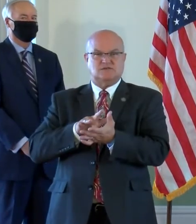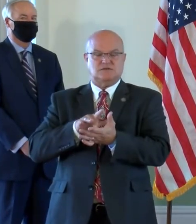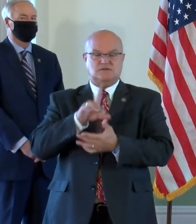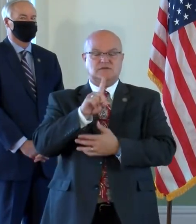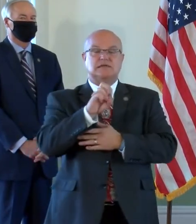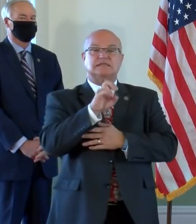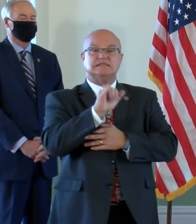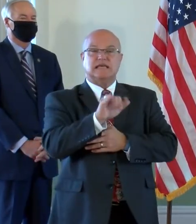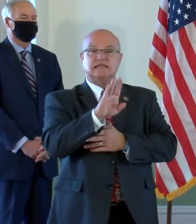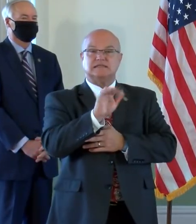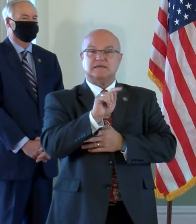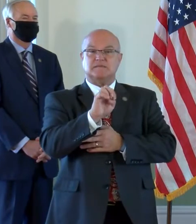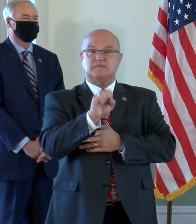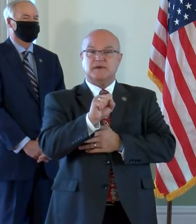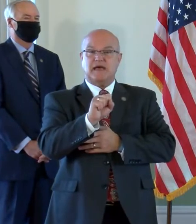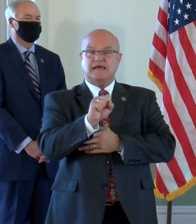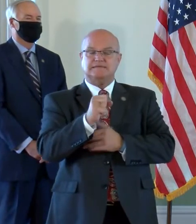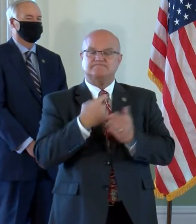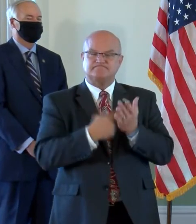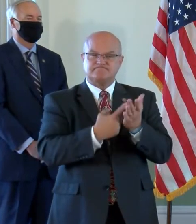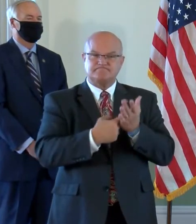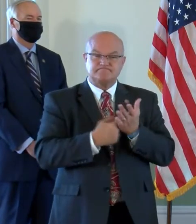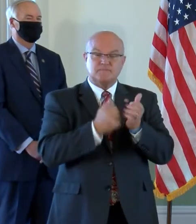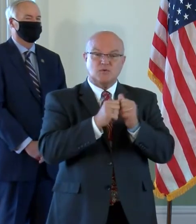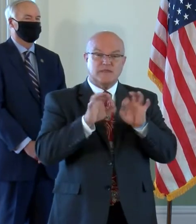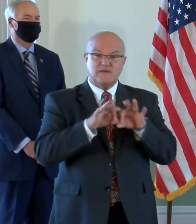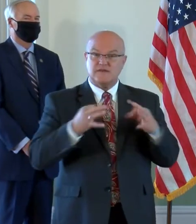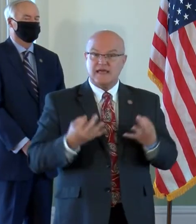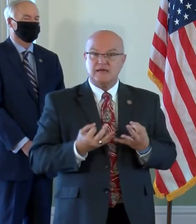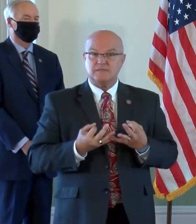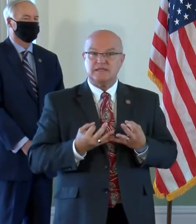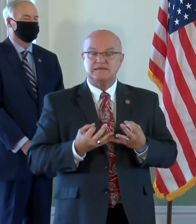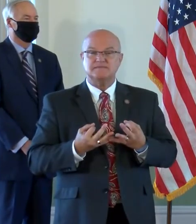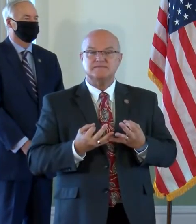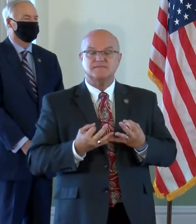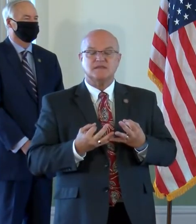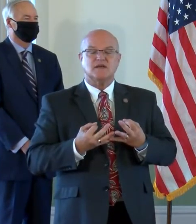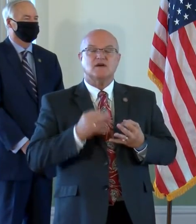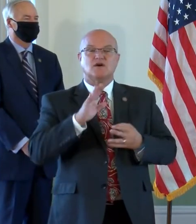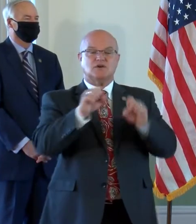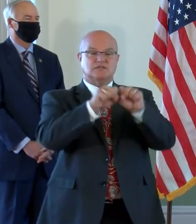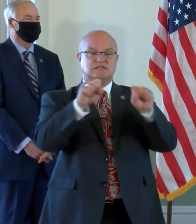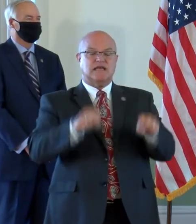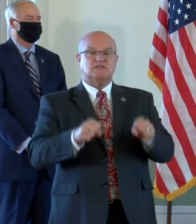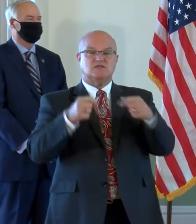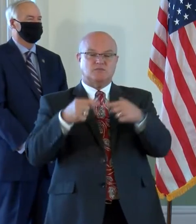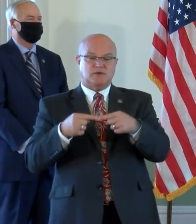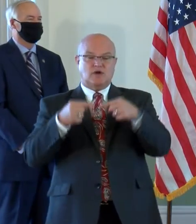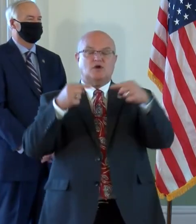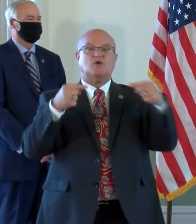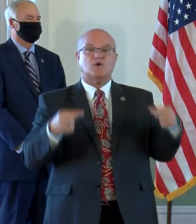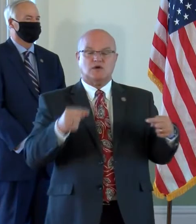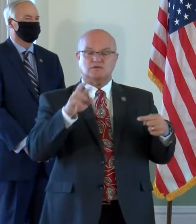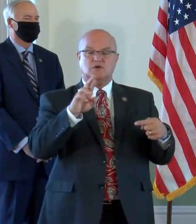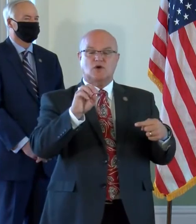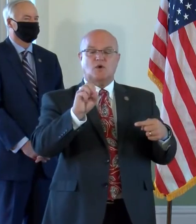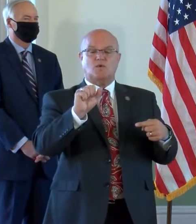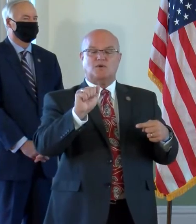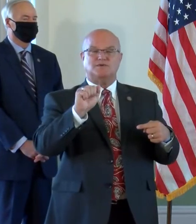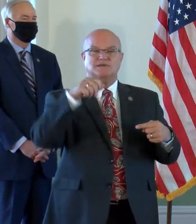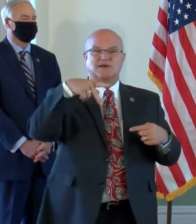Daisy Bates, after consulting with the family, Daisy Bates will be across from Rosa Parks